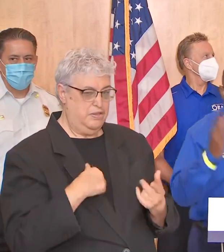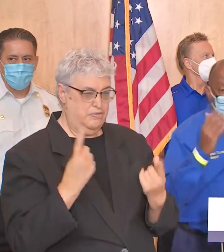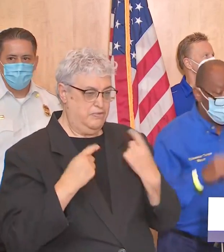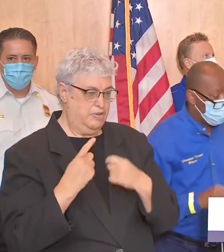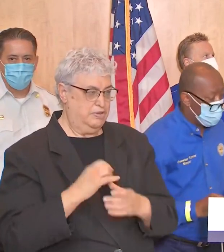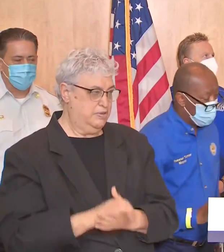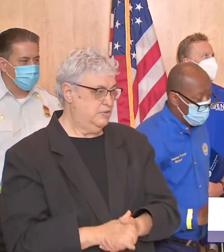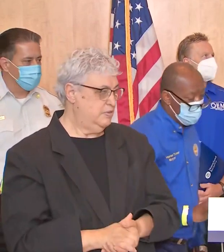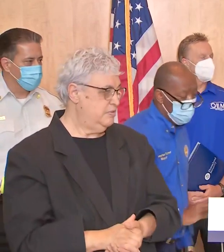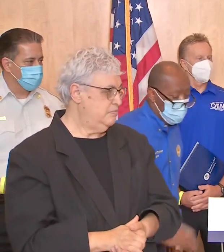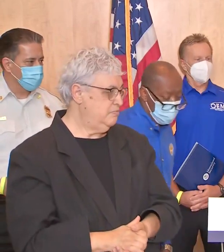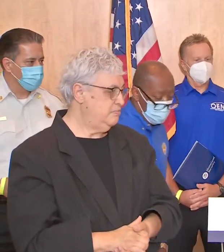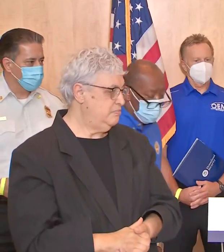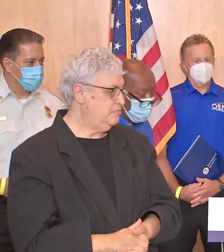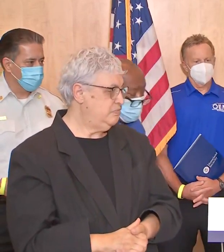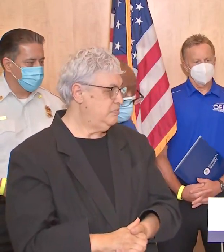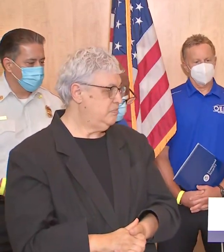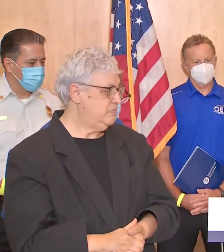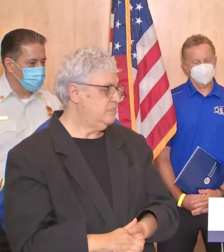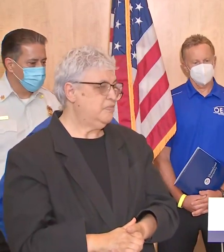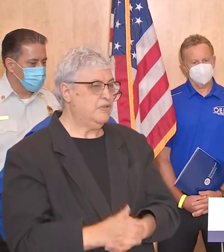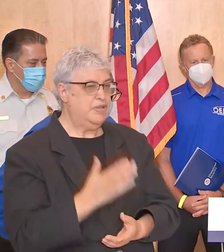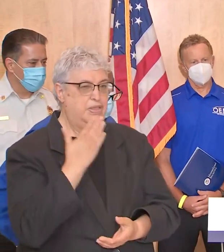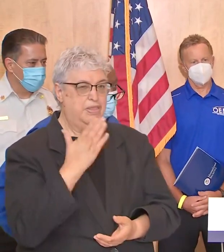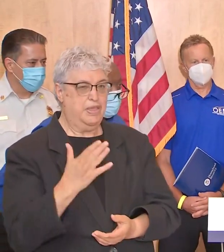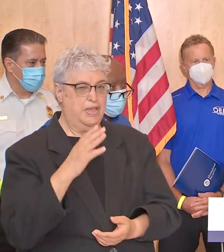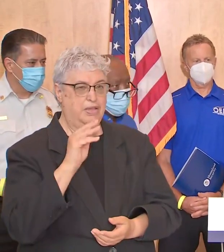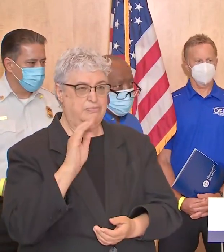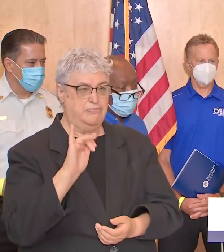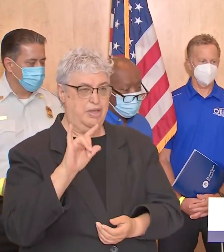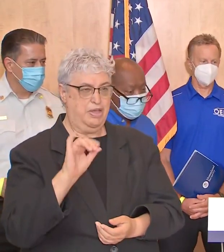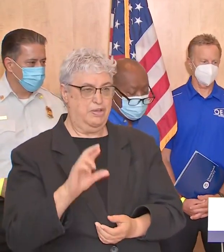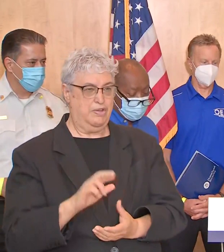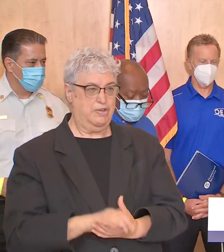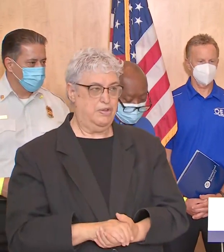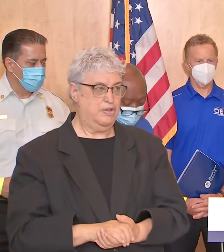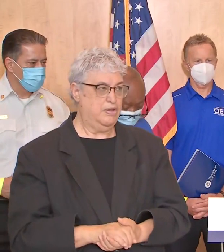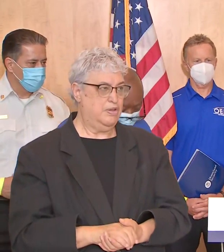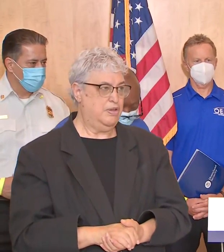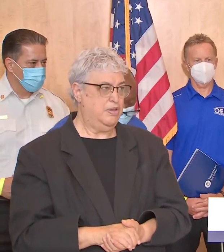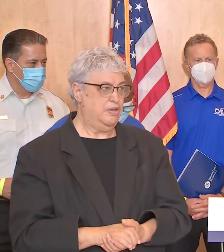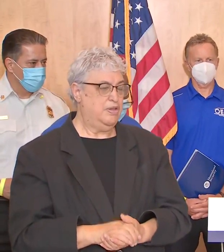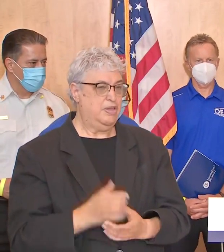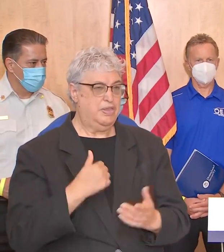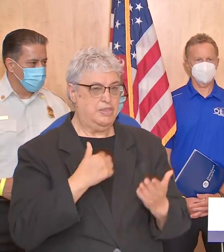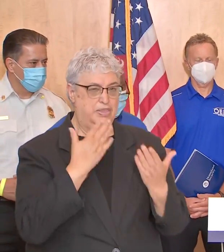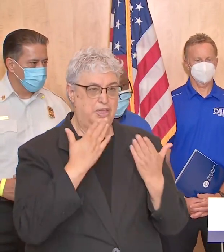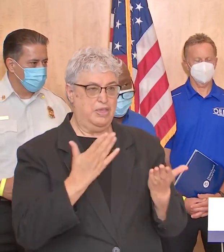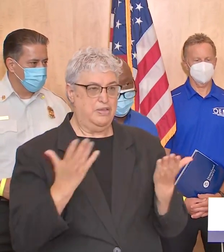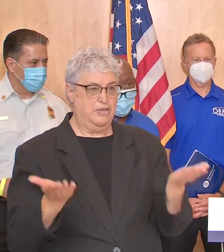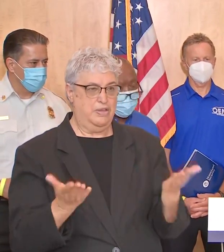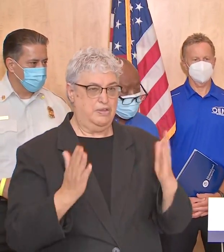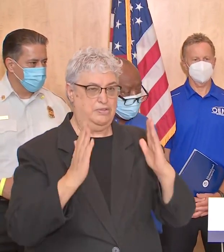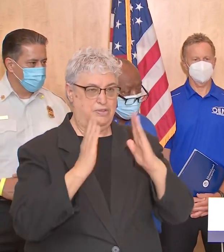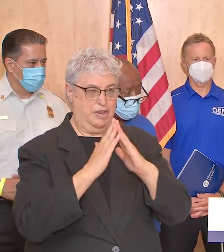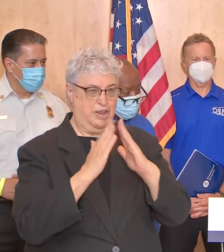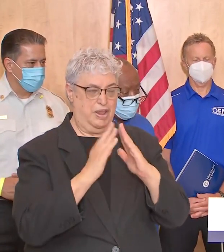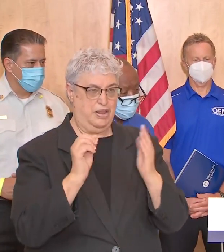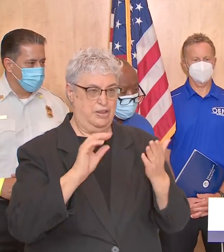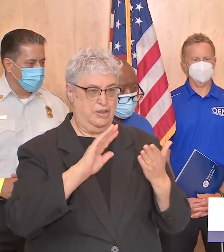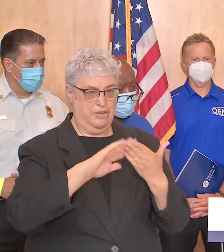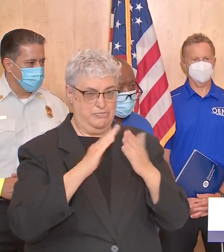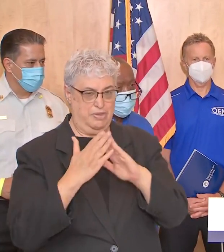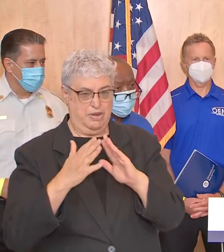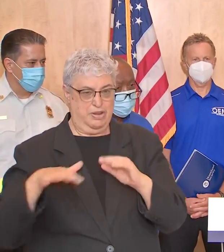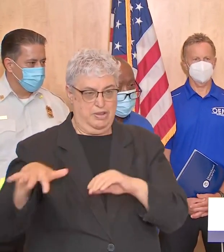questions and from anyone well thank you mayor i simply want to uh be sure to thank this uh city and this community